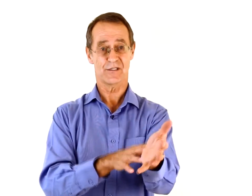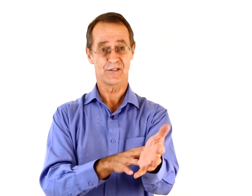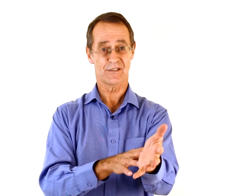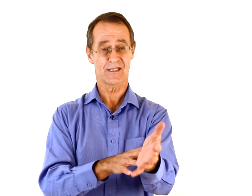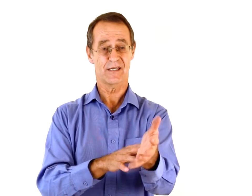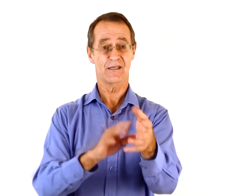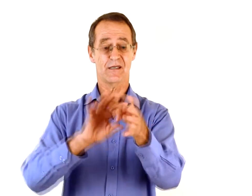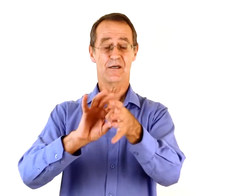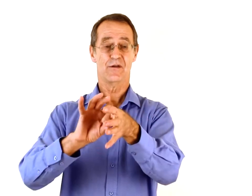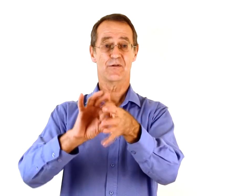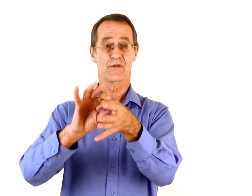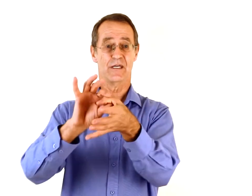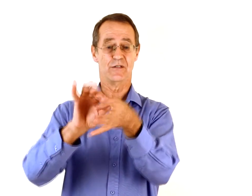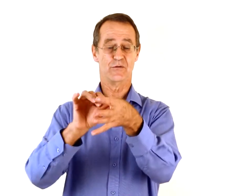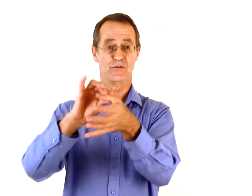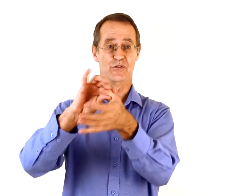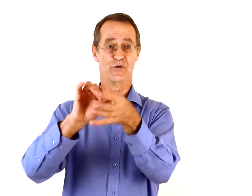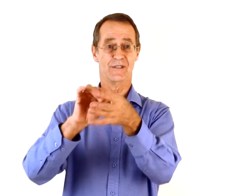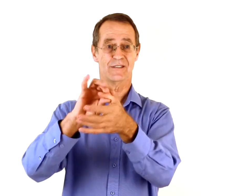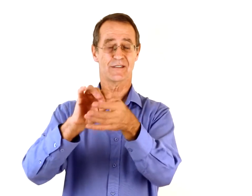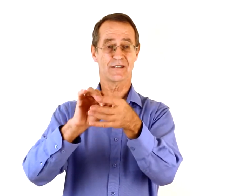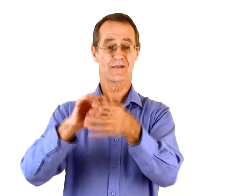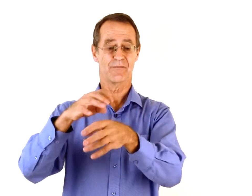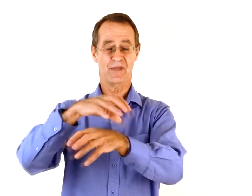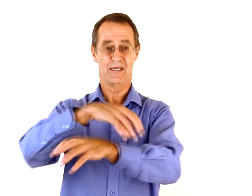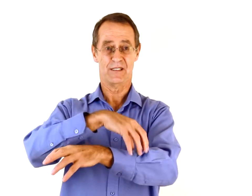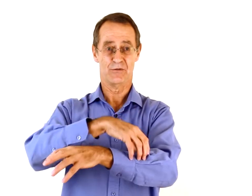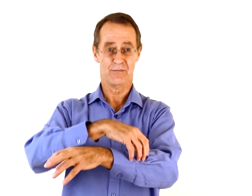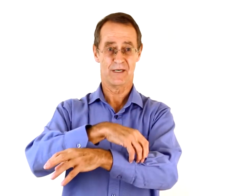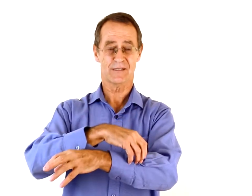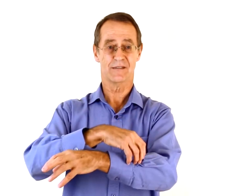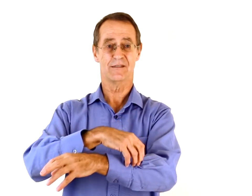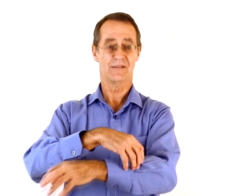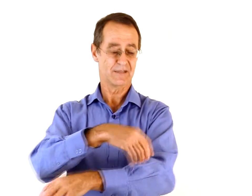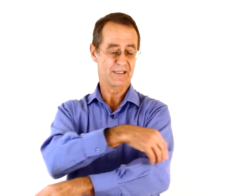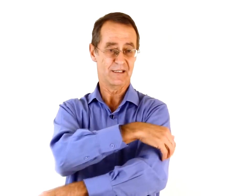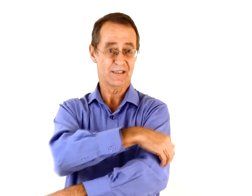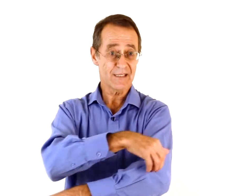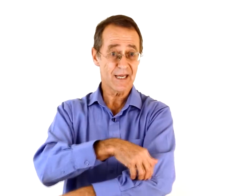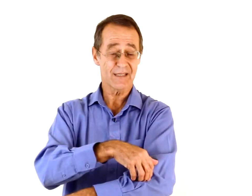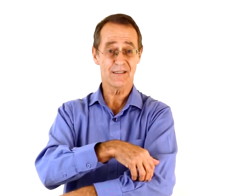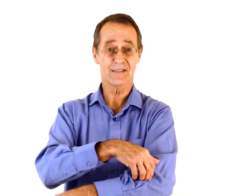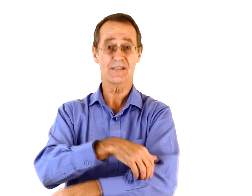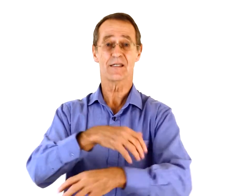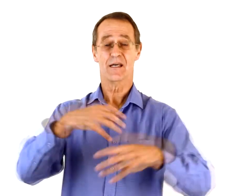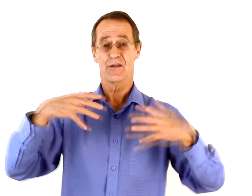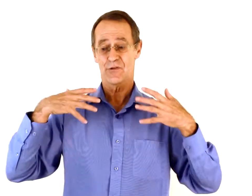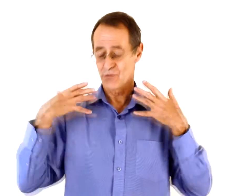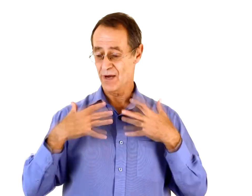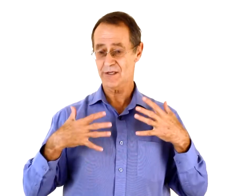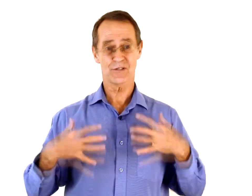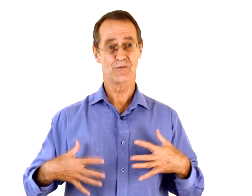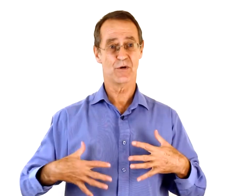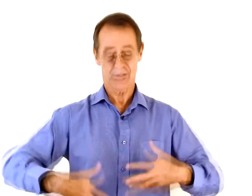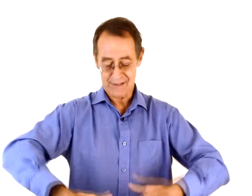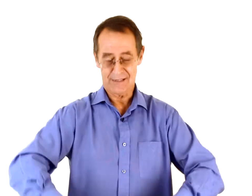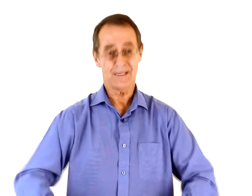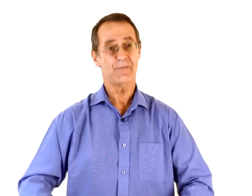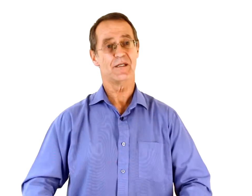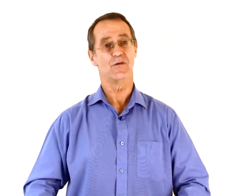your skin, in your joints, in your muscles, in your tendons, throughout your body, deep in your